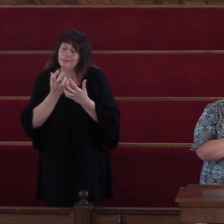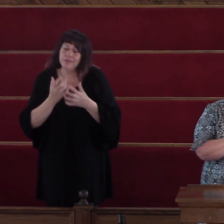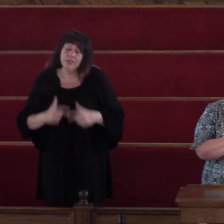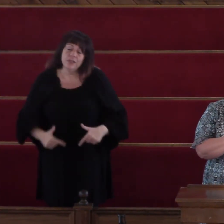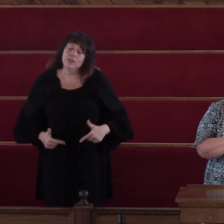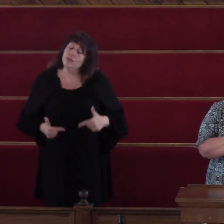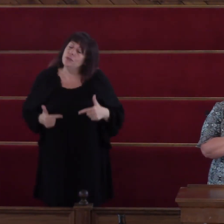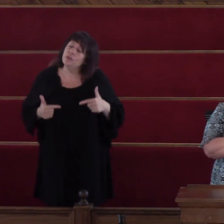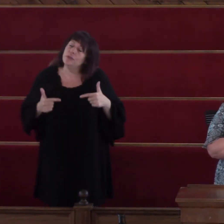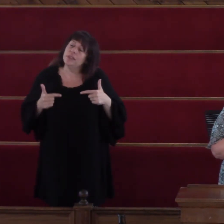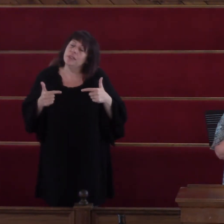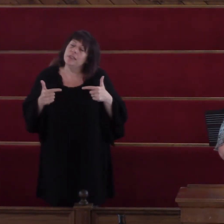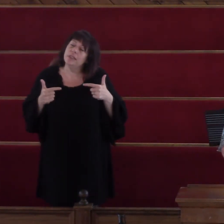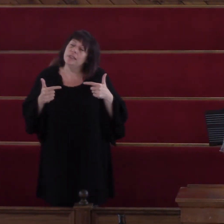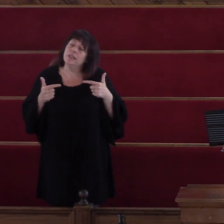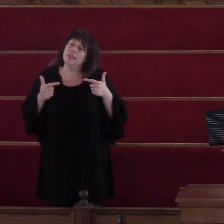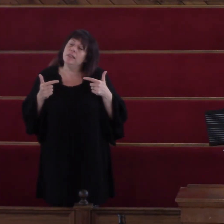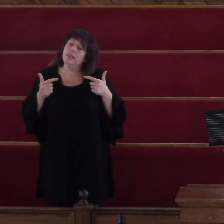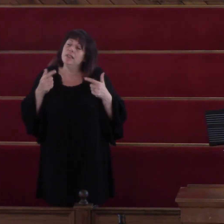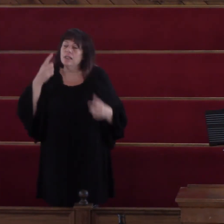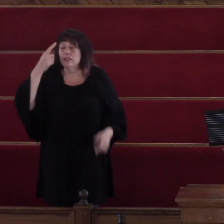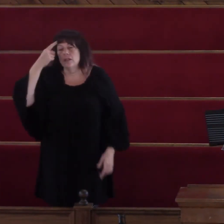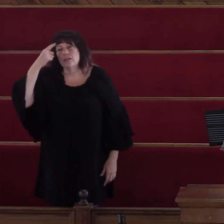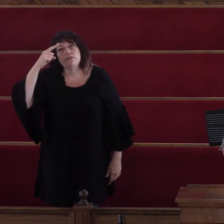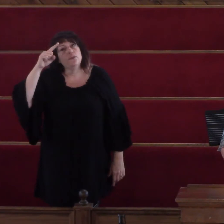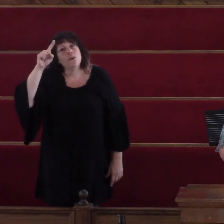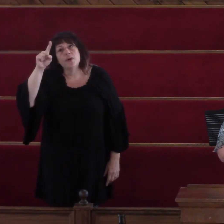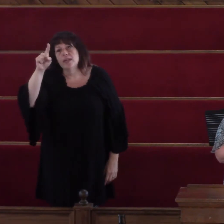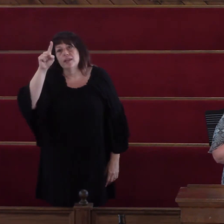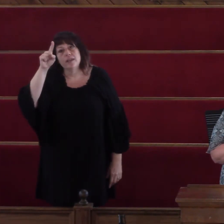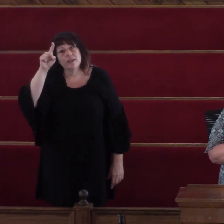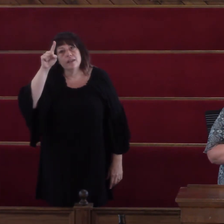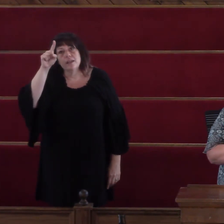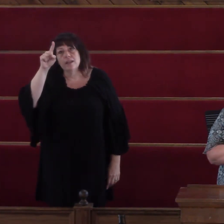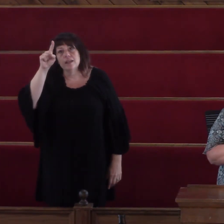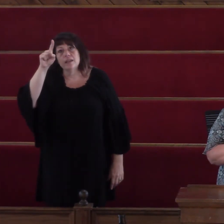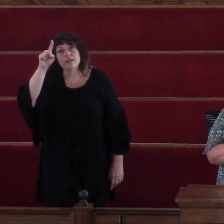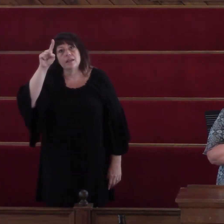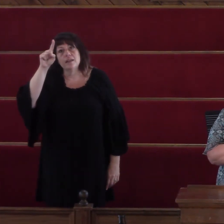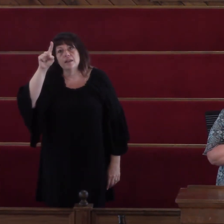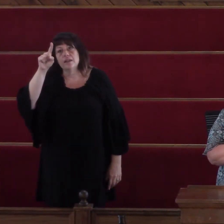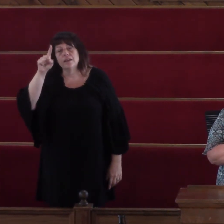To live for Him